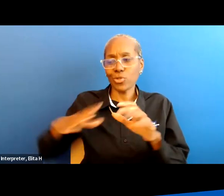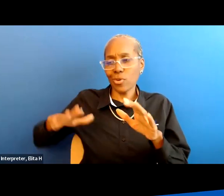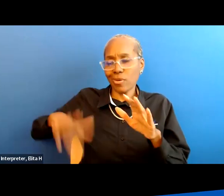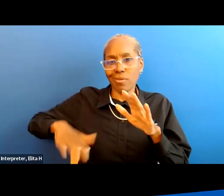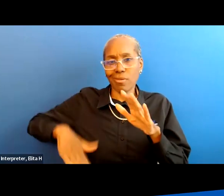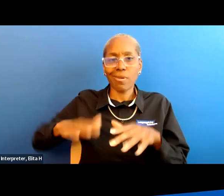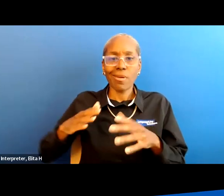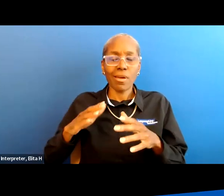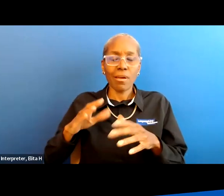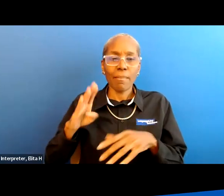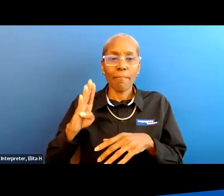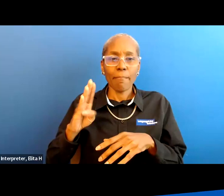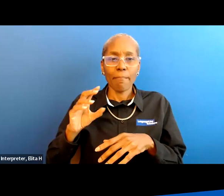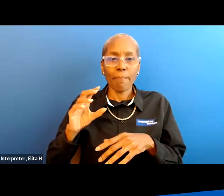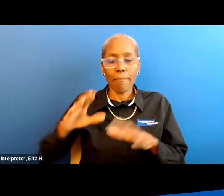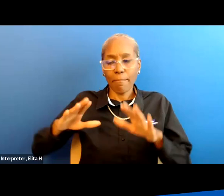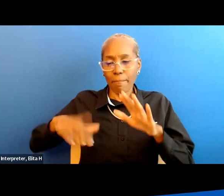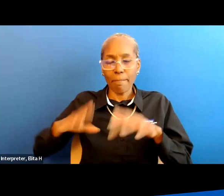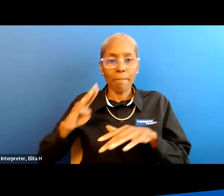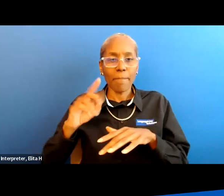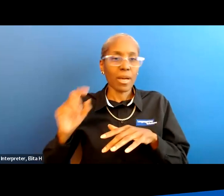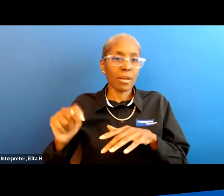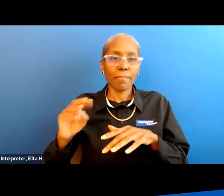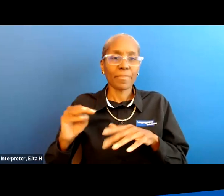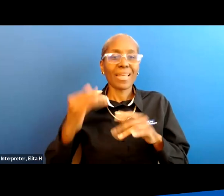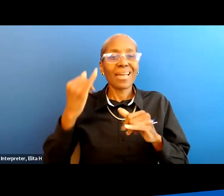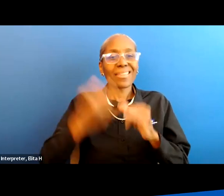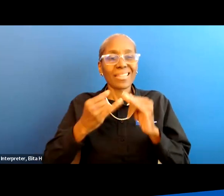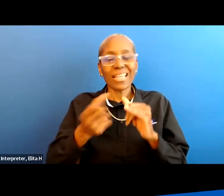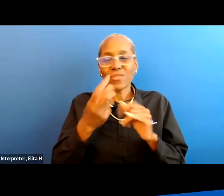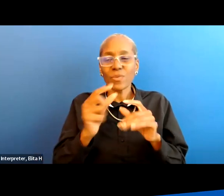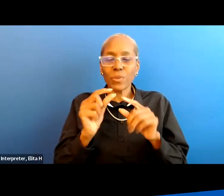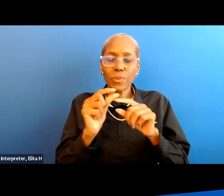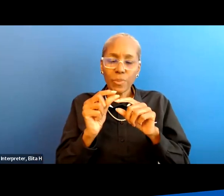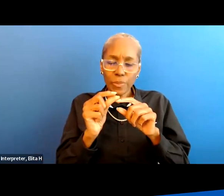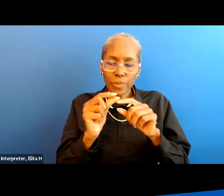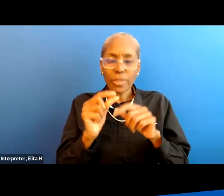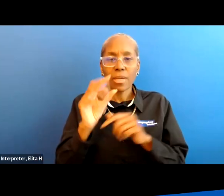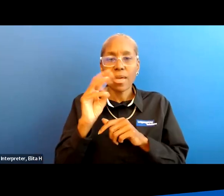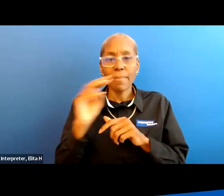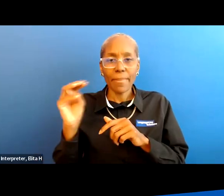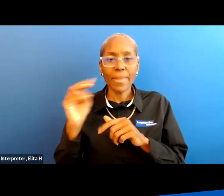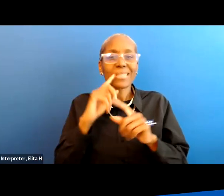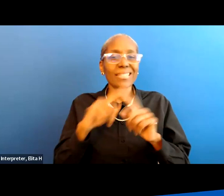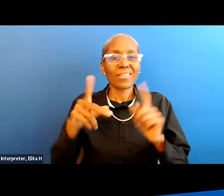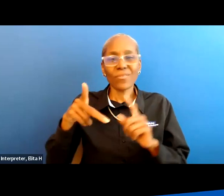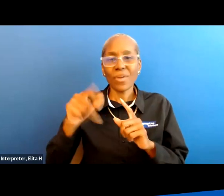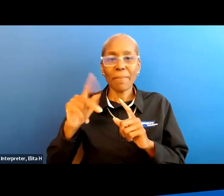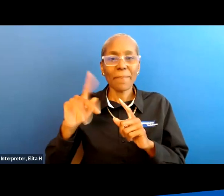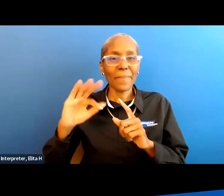um why are the last few millimeters taking so long to heal is there different packing that i should be using